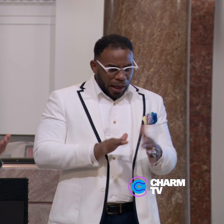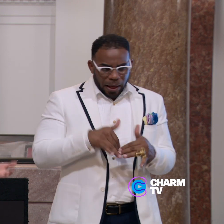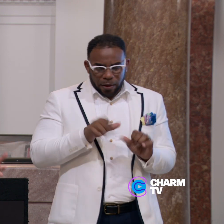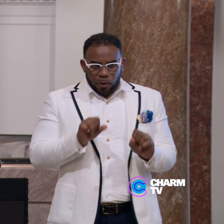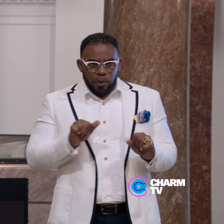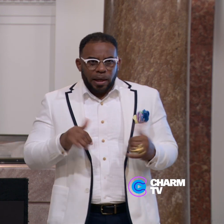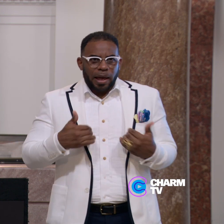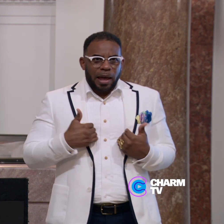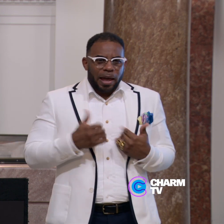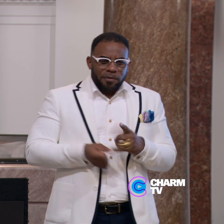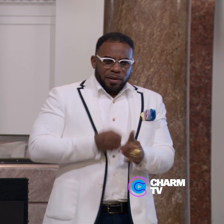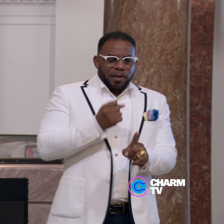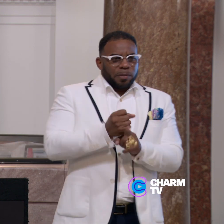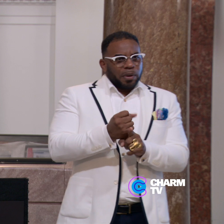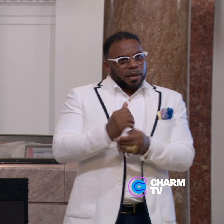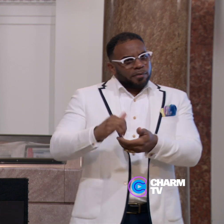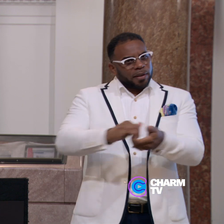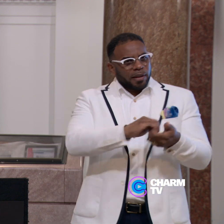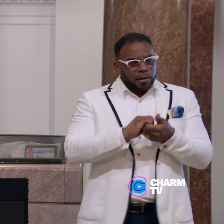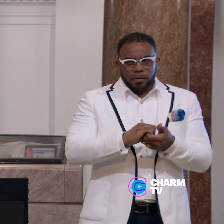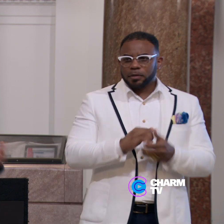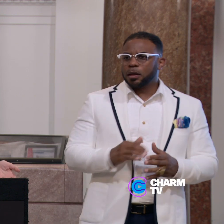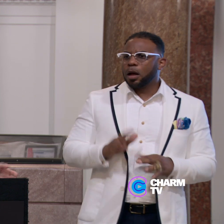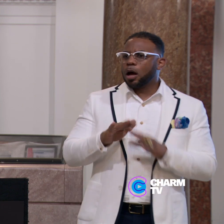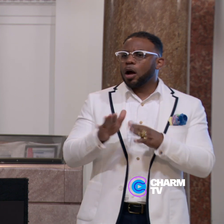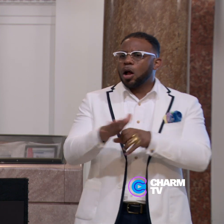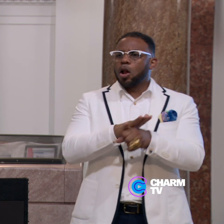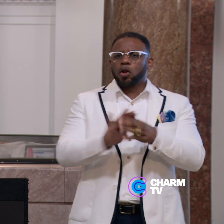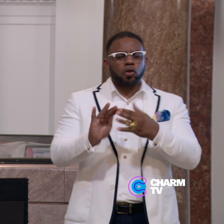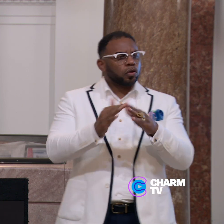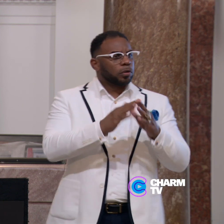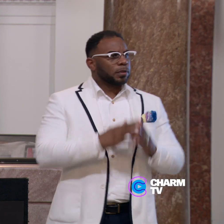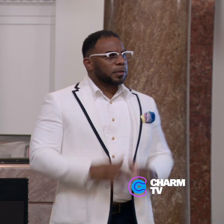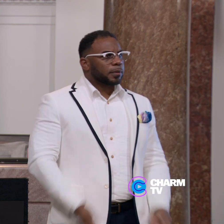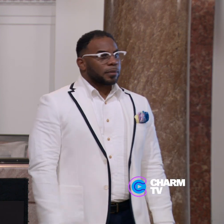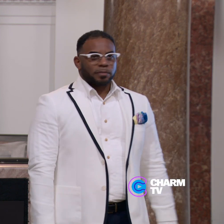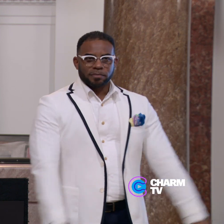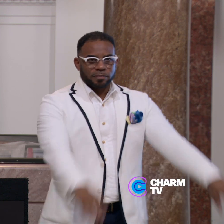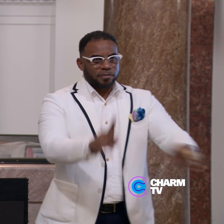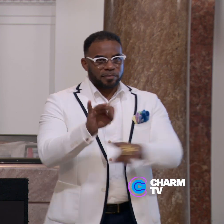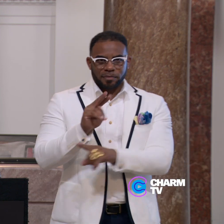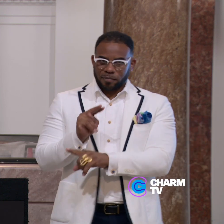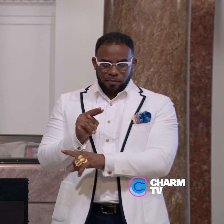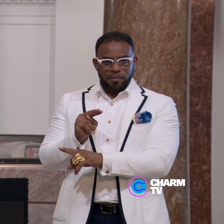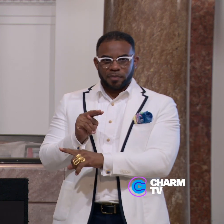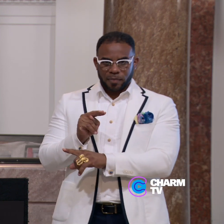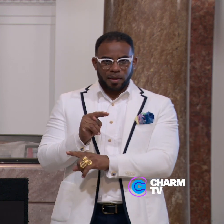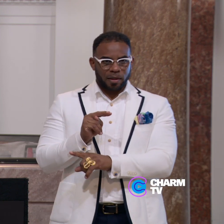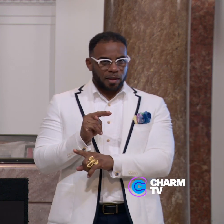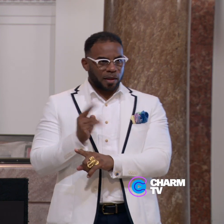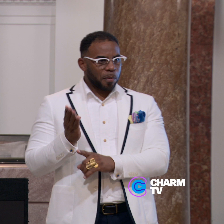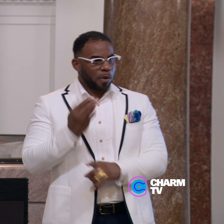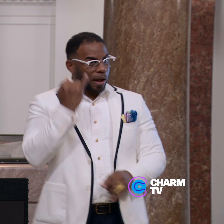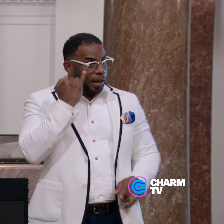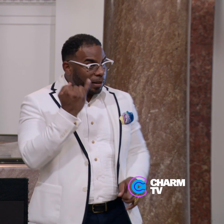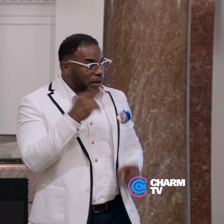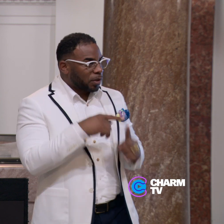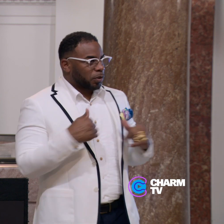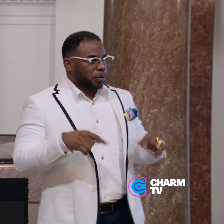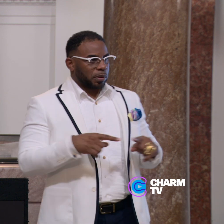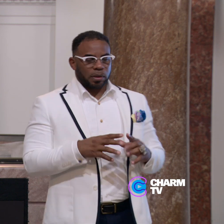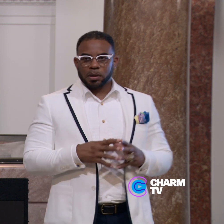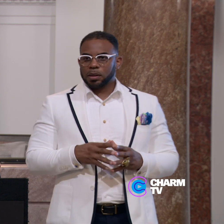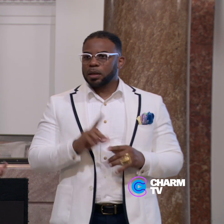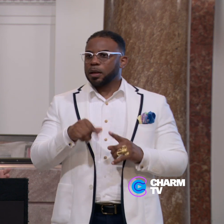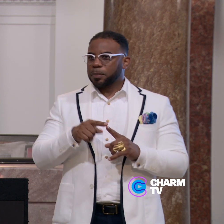could we have an impact collectively on our local communities. And Kevin Lindemood brought an idea to us